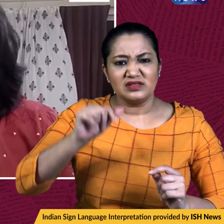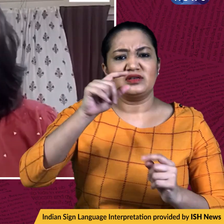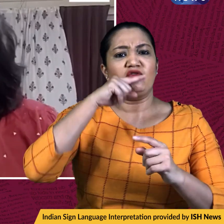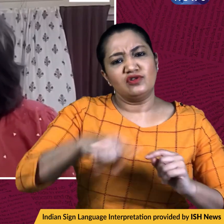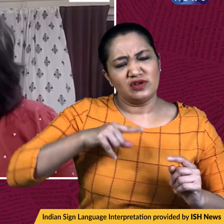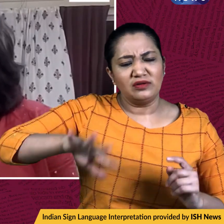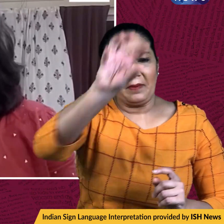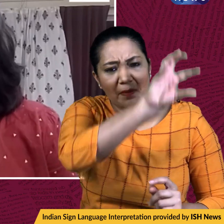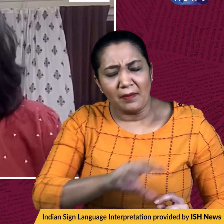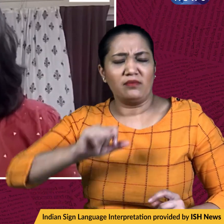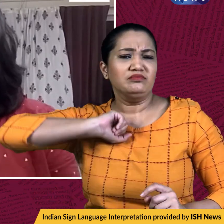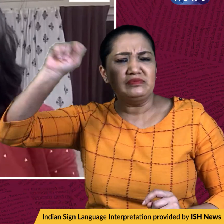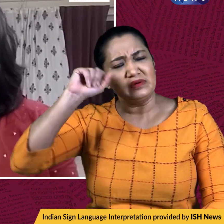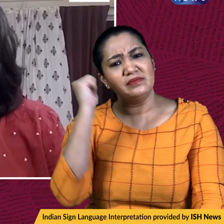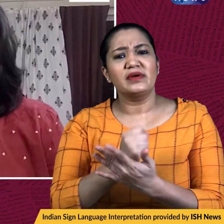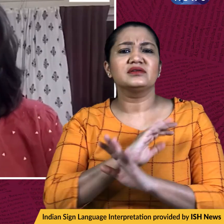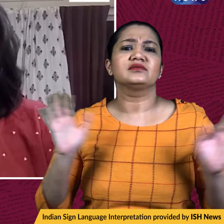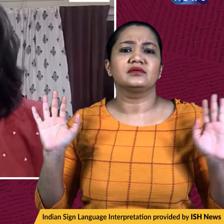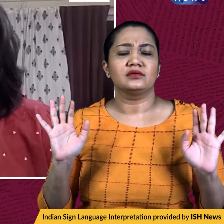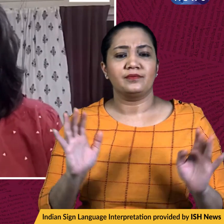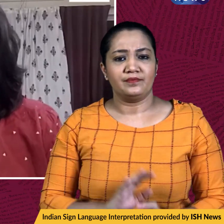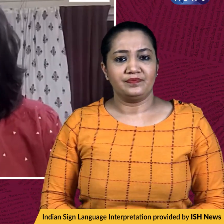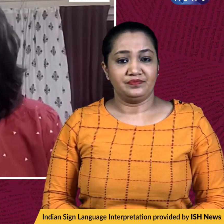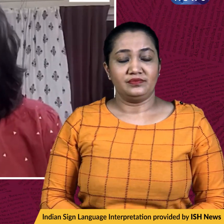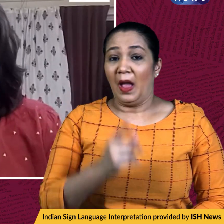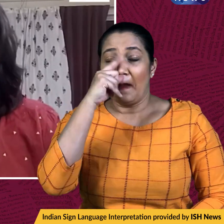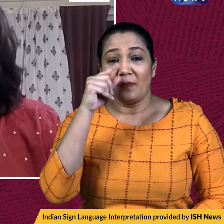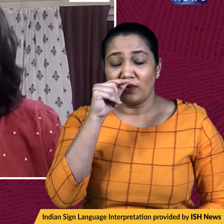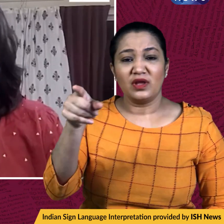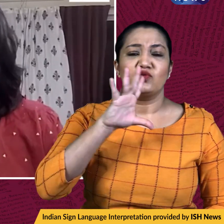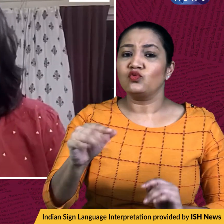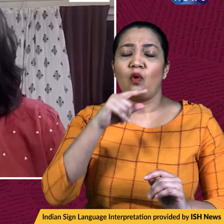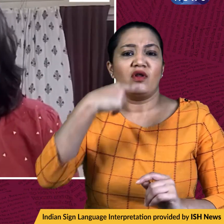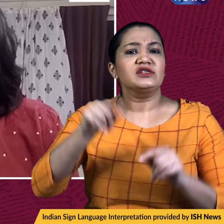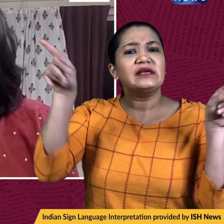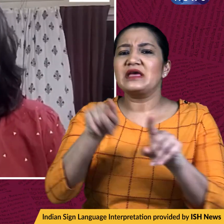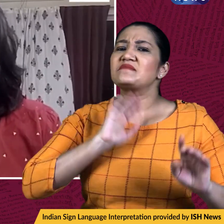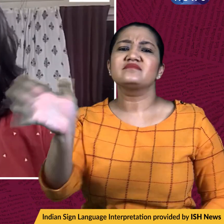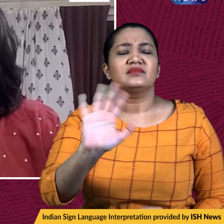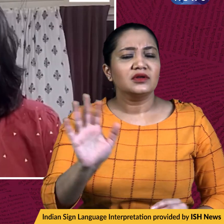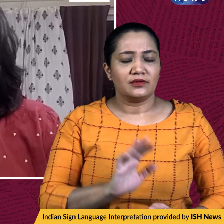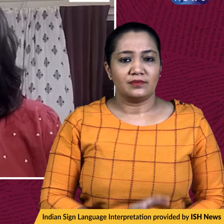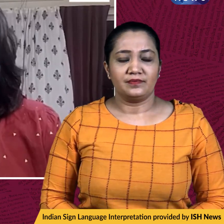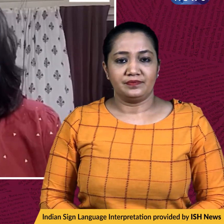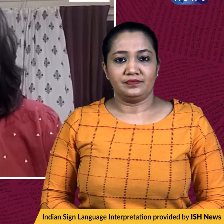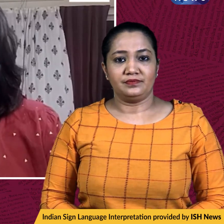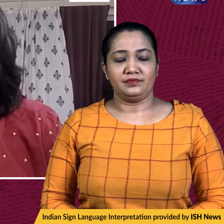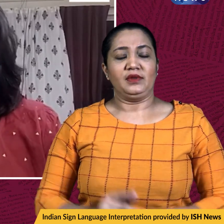Russia and beyond. He said that Putin is not Russia. Now, the opposition leader has also